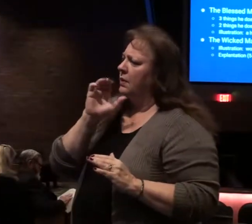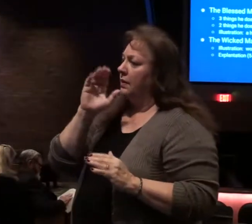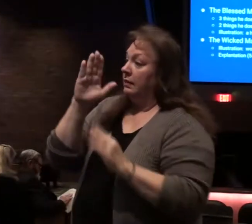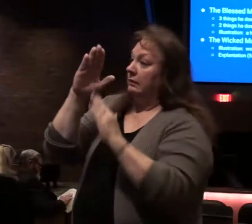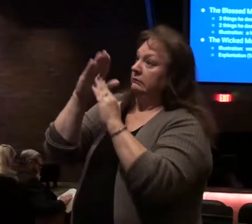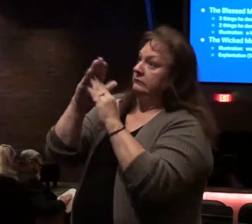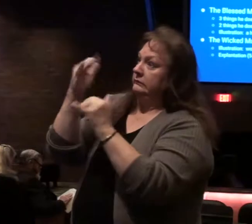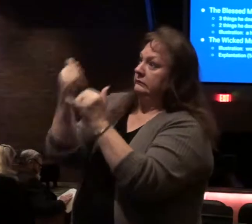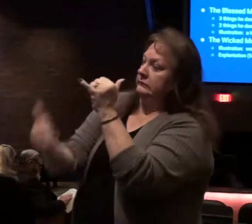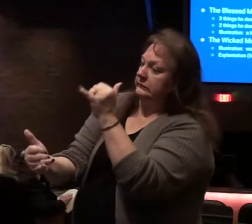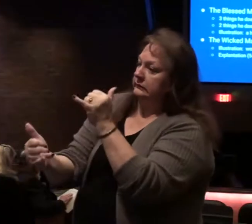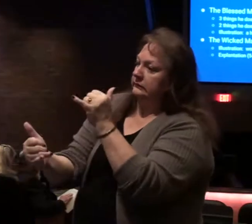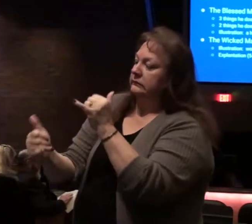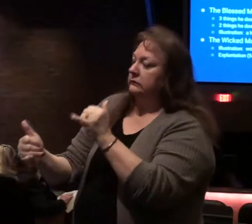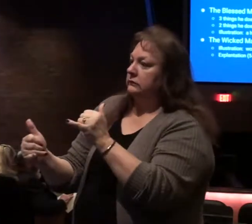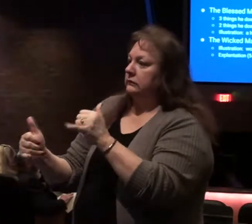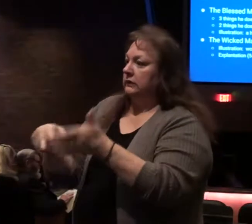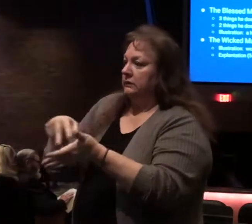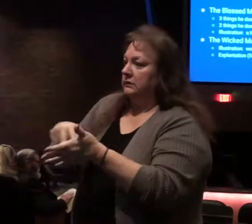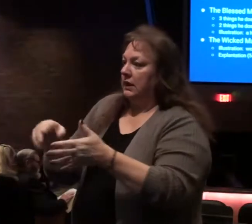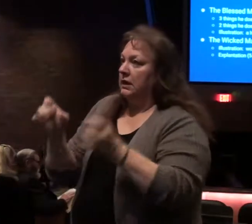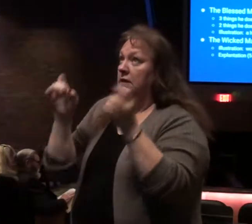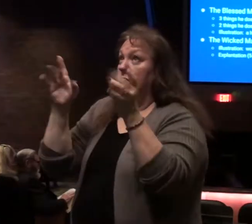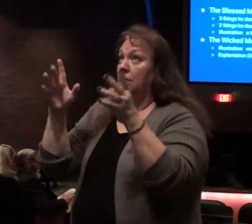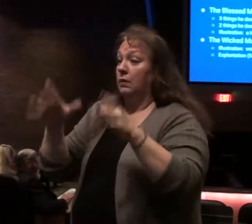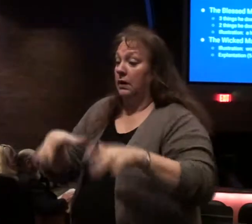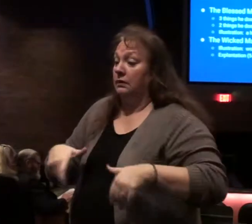judgment of the unbeliever will be at the great white throne